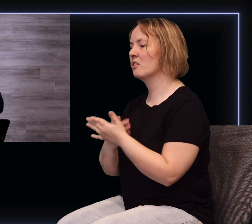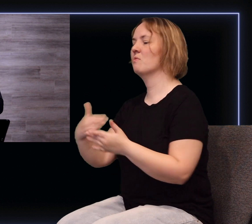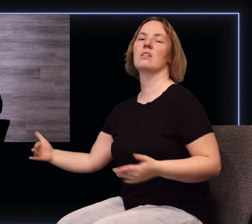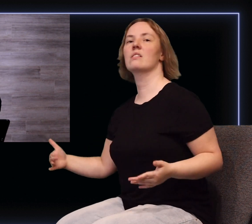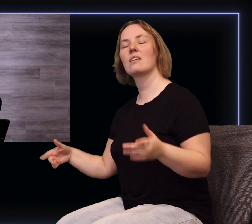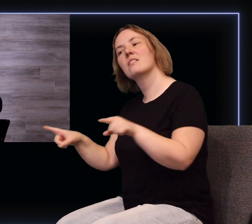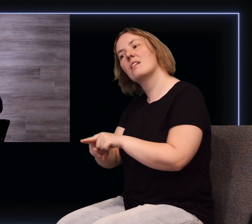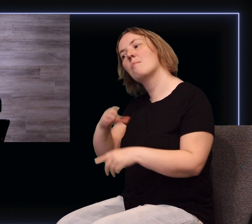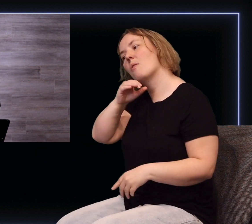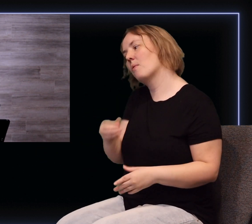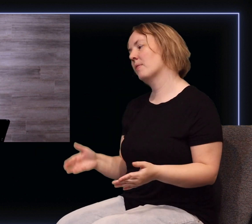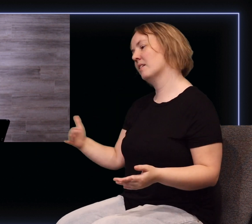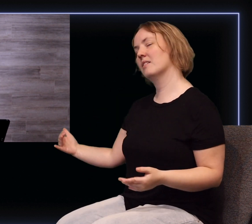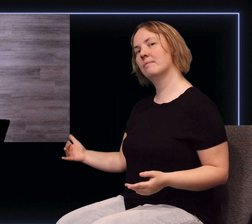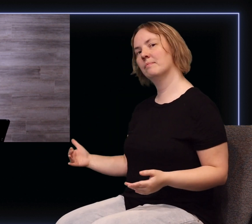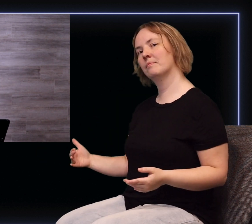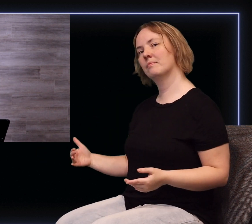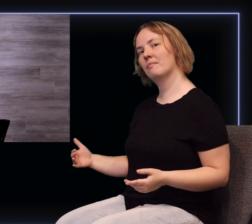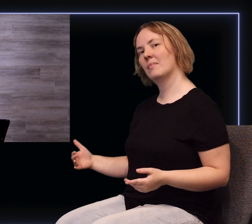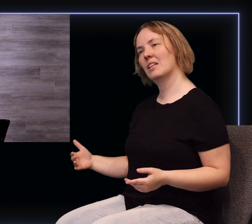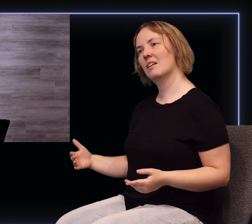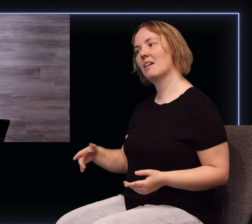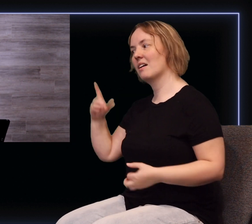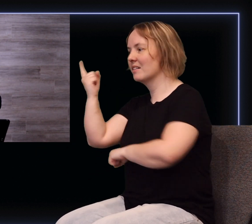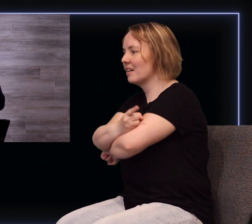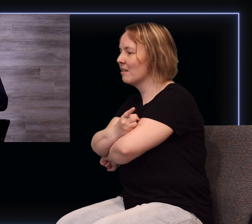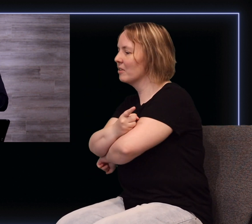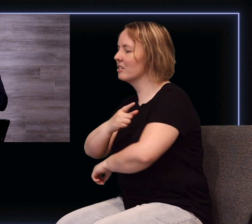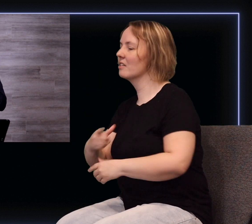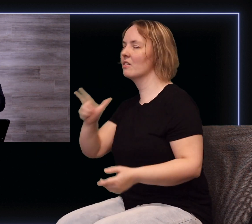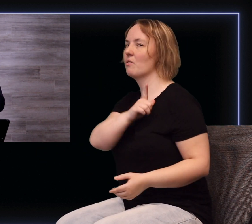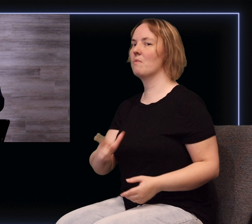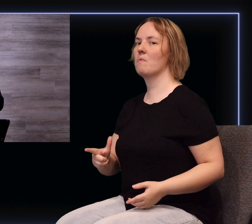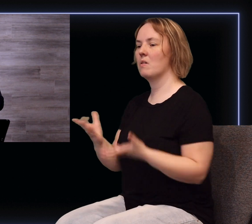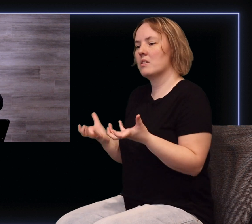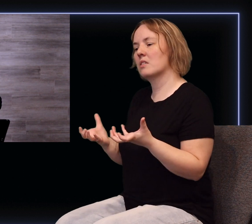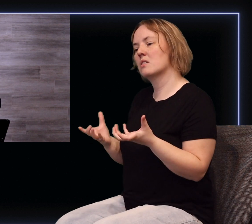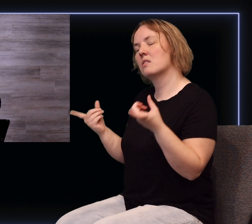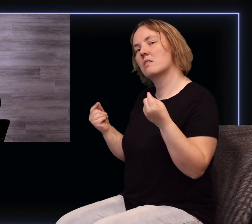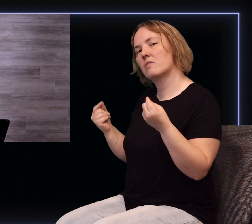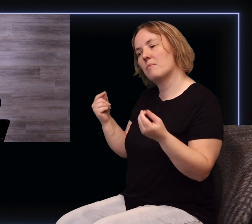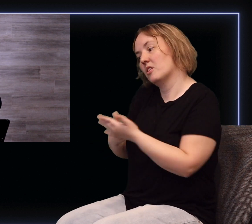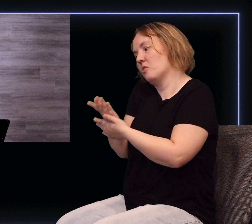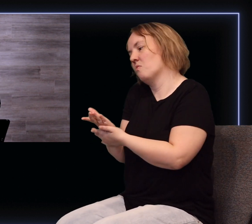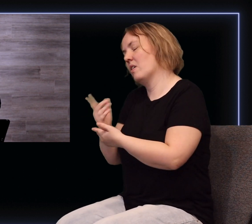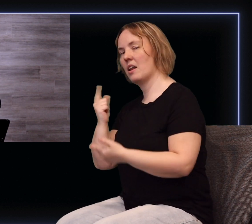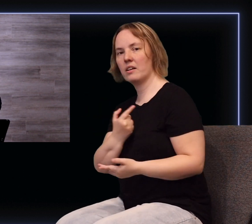things, but a lot of the same old things, and yet a day in which the Lord wants to do something new in us and do something new in and through